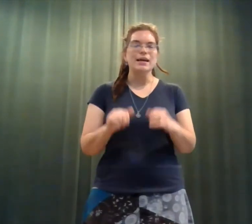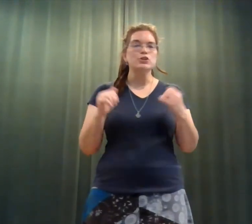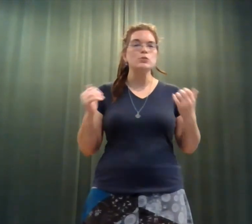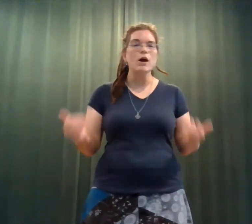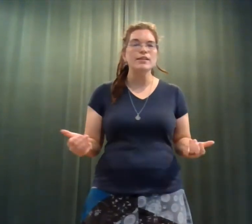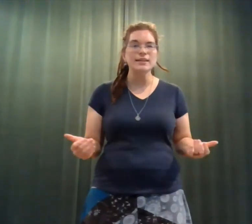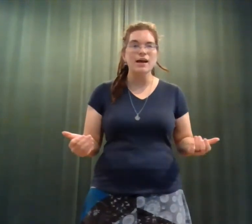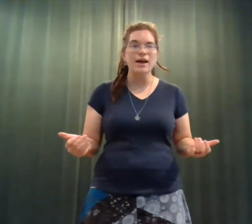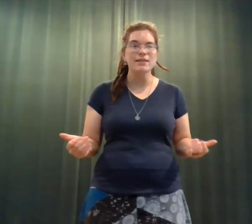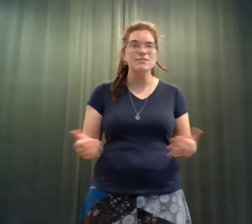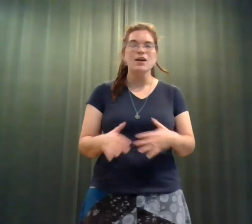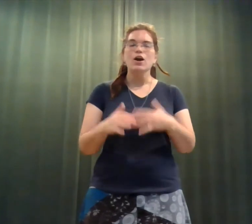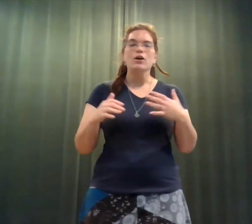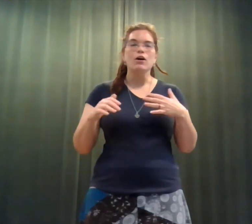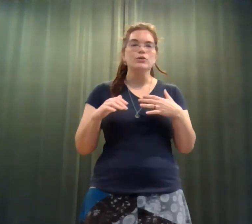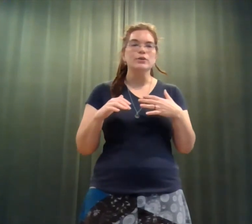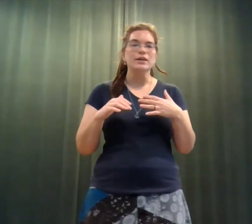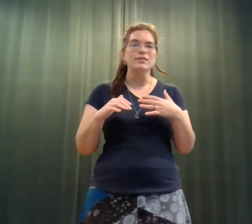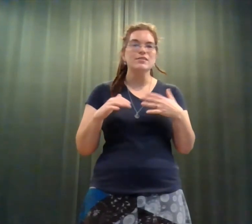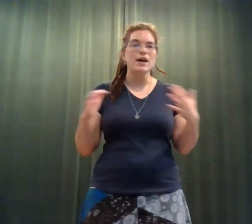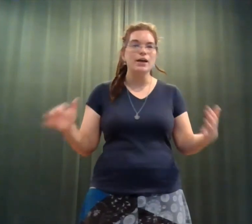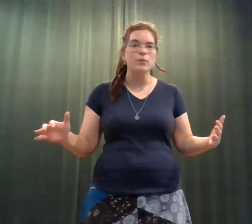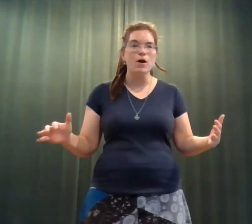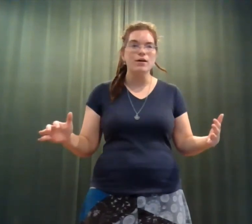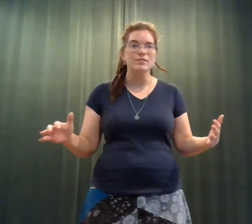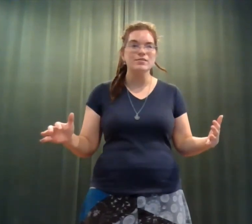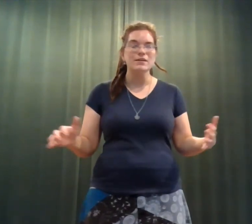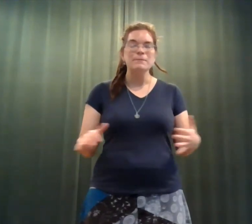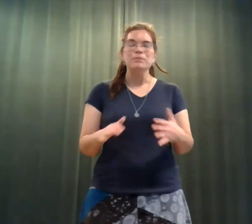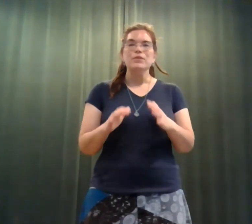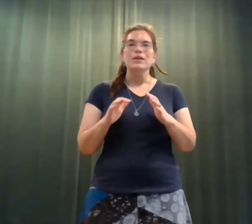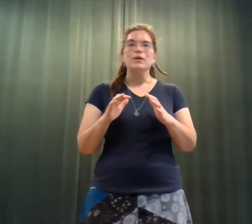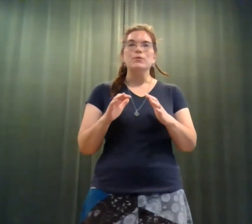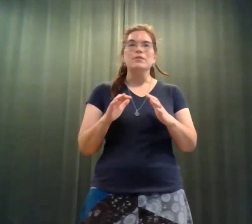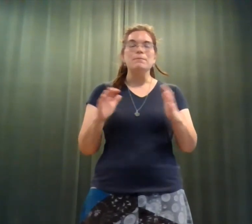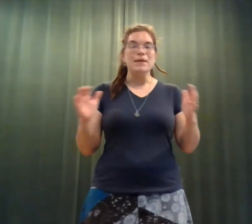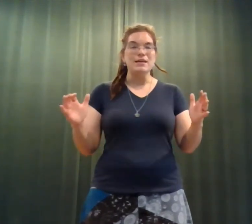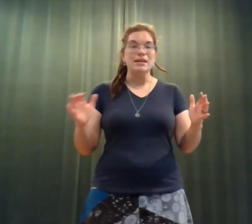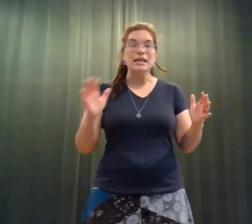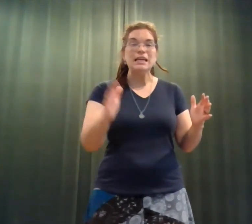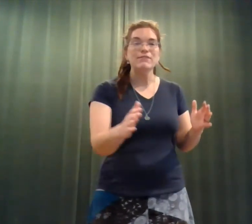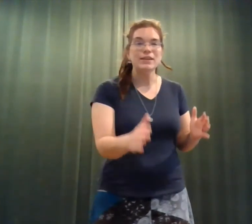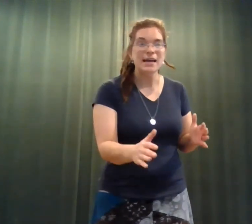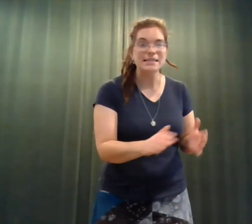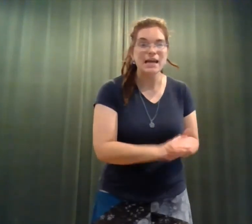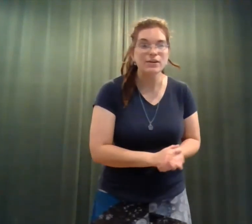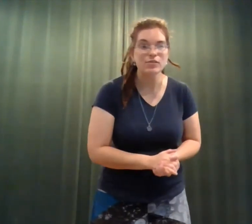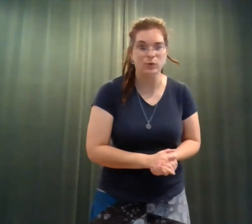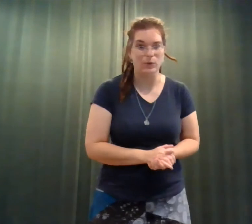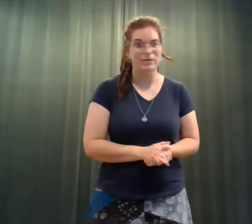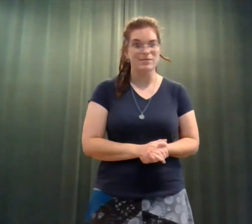had trolley lines, concrete sidewalks. It was amazing. It even had tennis courts.